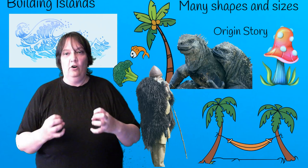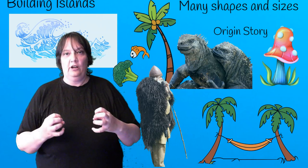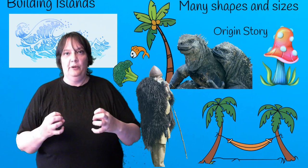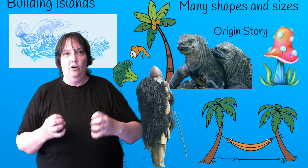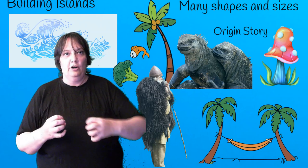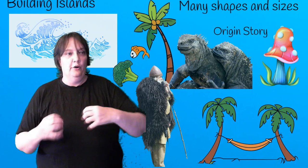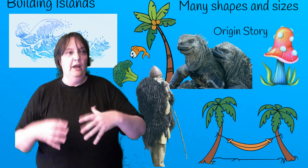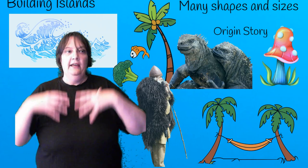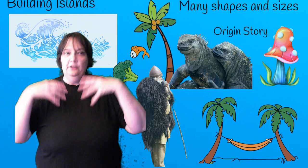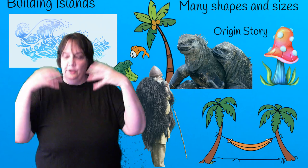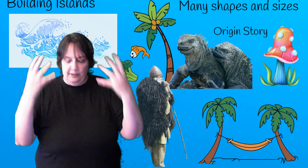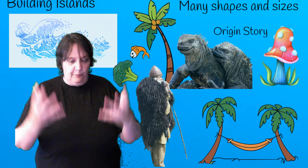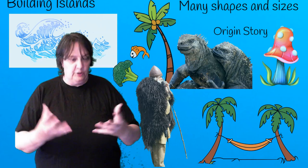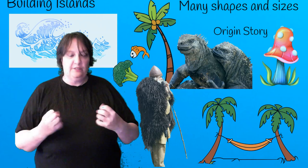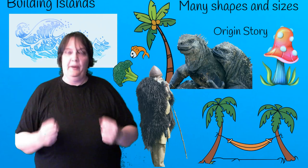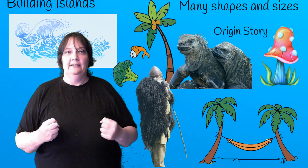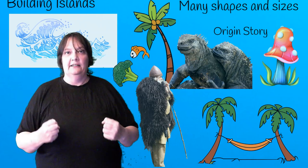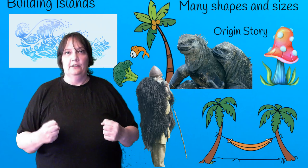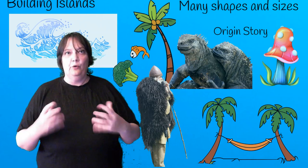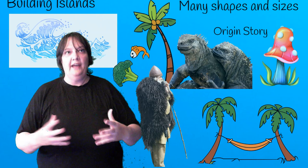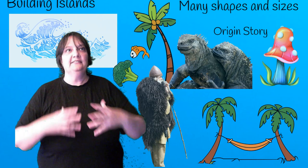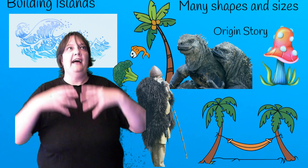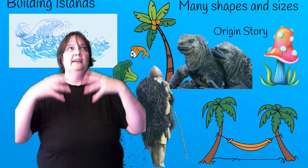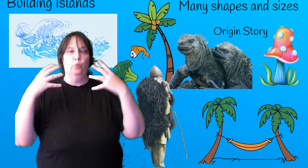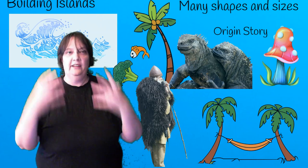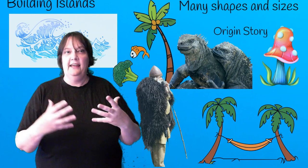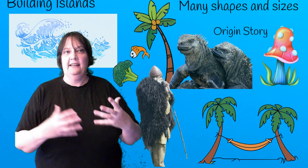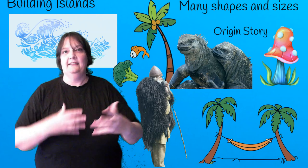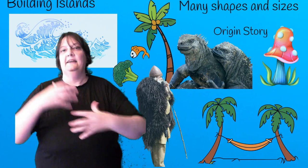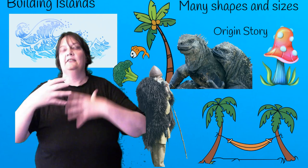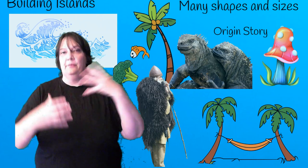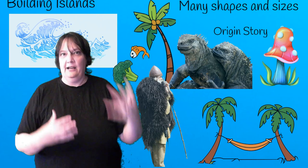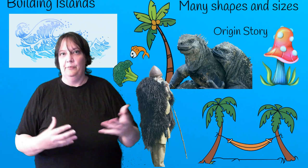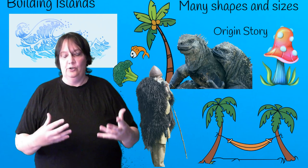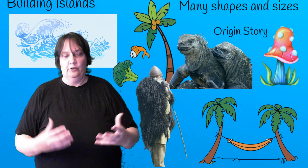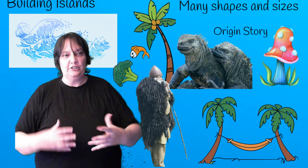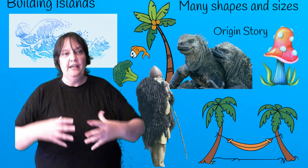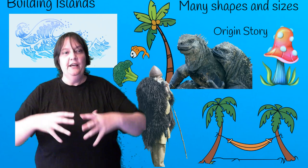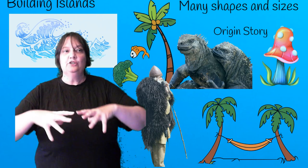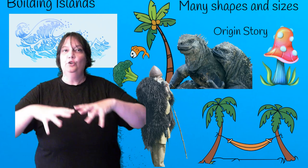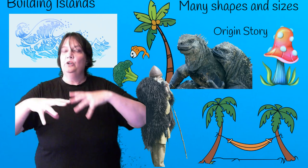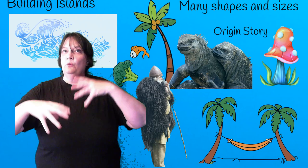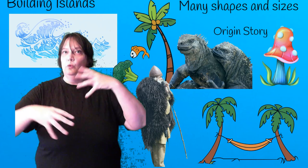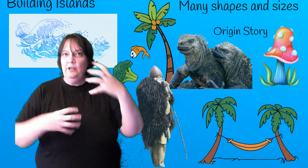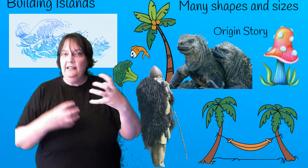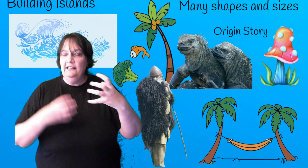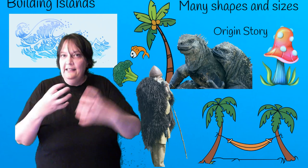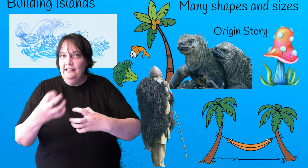archipelago participating in a race and when they get there they become adults. So you can really lean